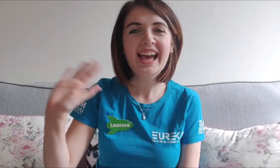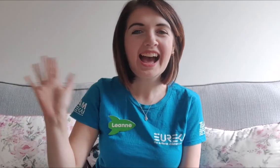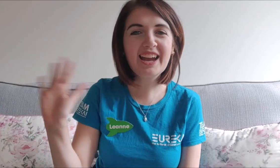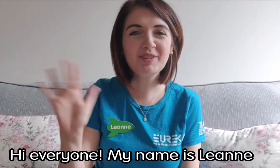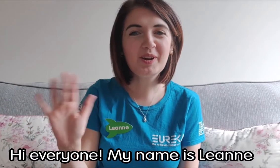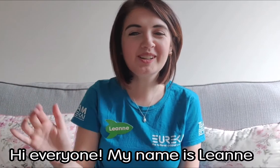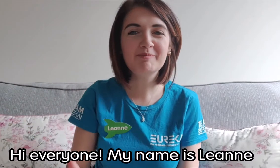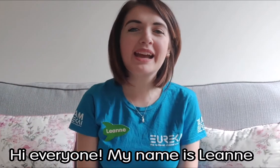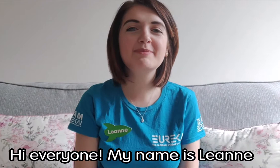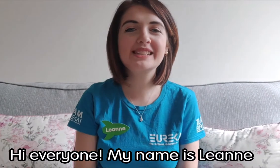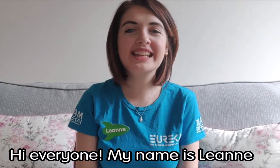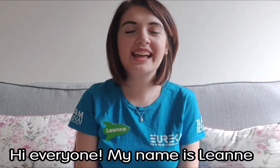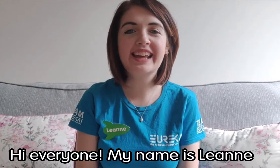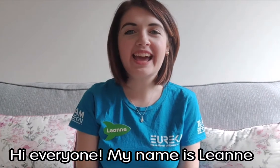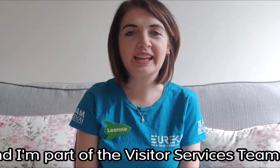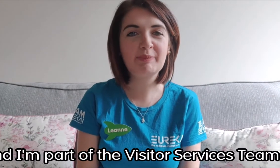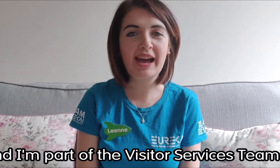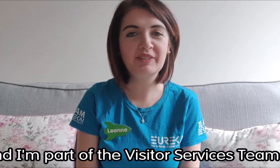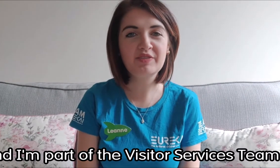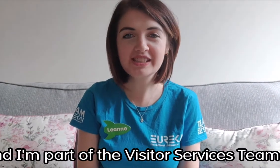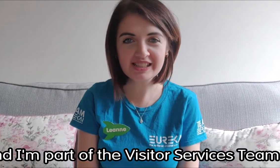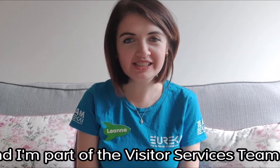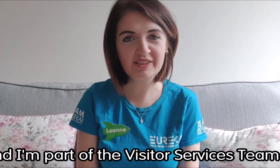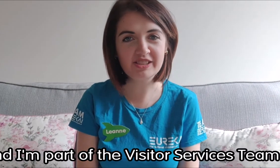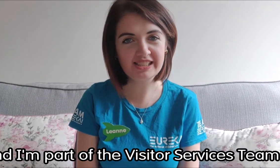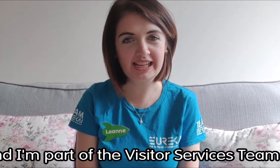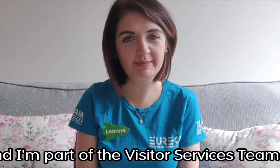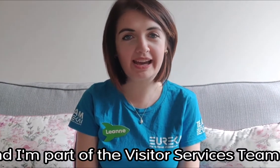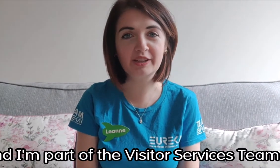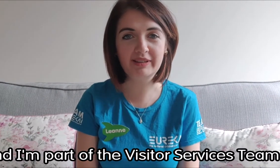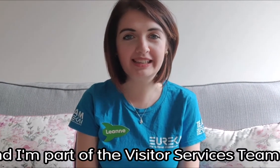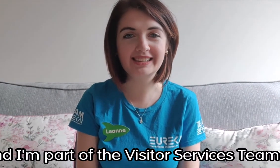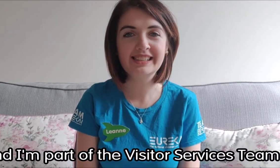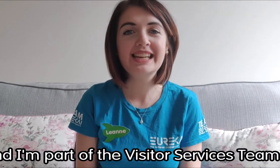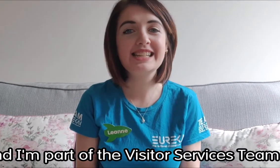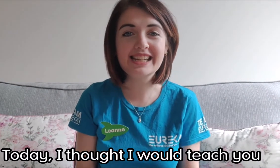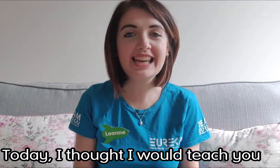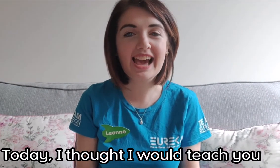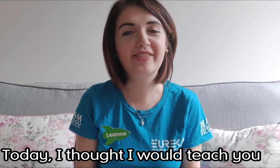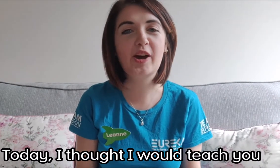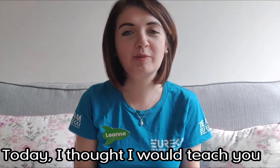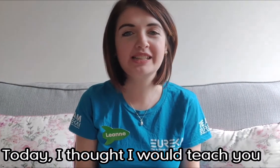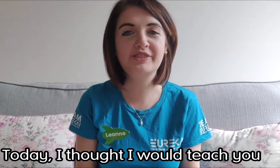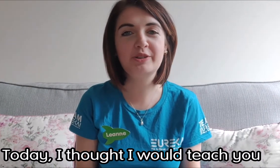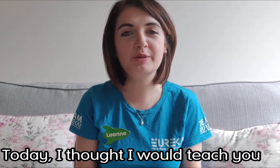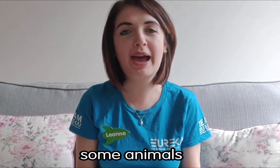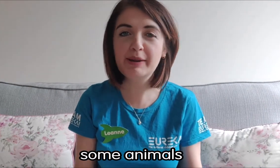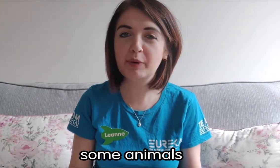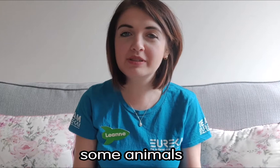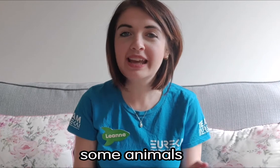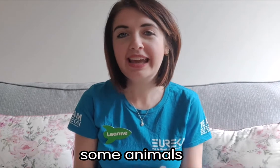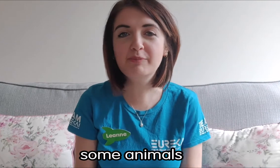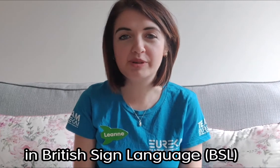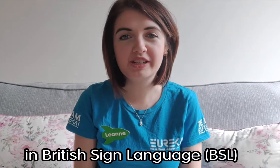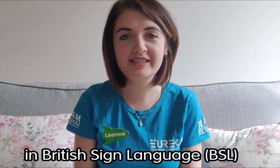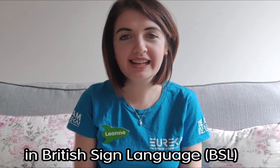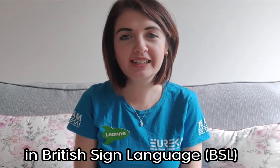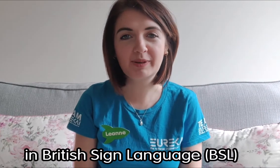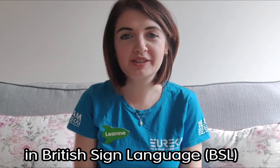Hi everyone my name is Leanne and I am part of the visitor services team at Eureka. Today I thought I would teach you some animals in British Sign Language